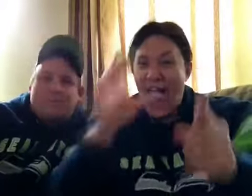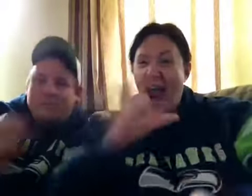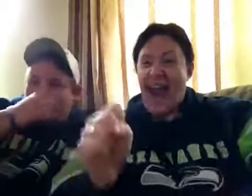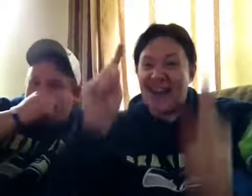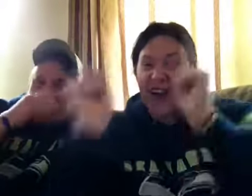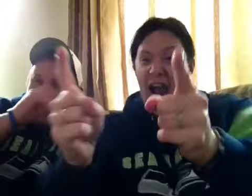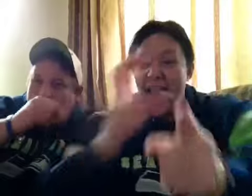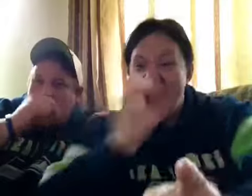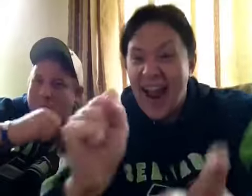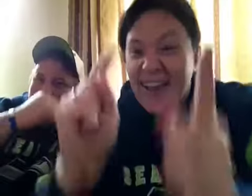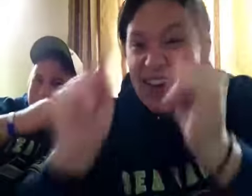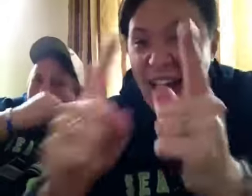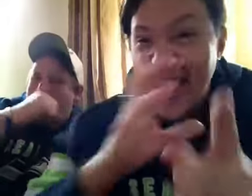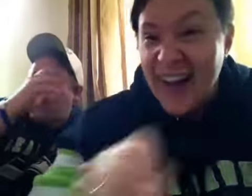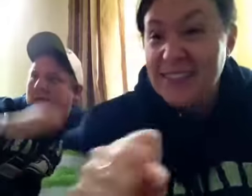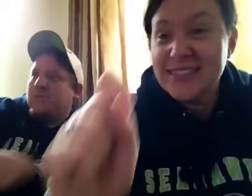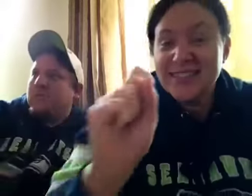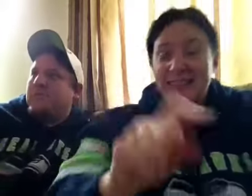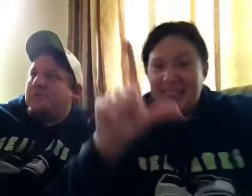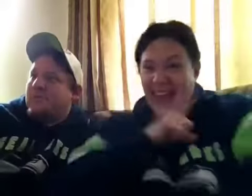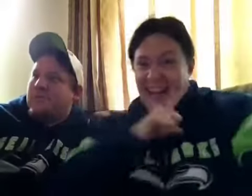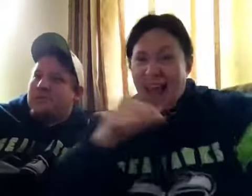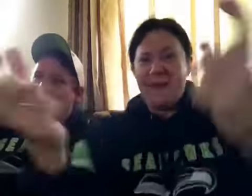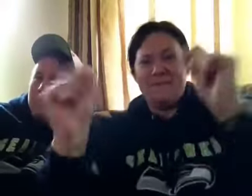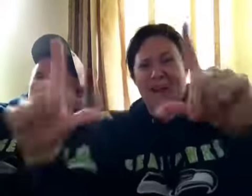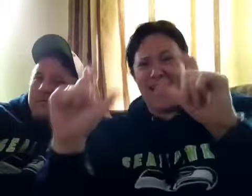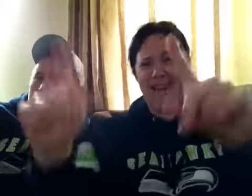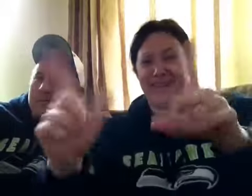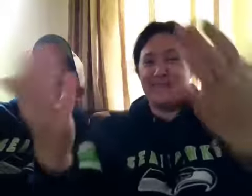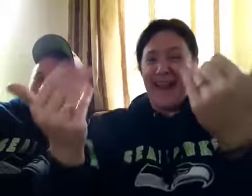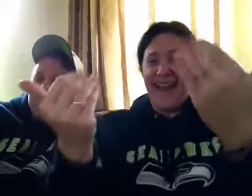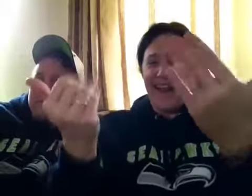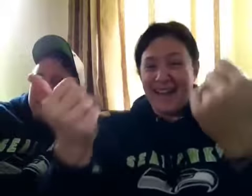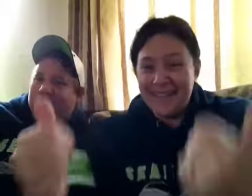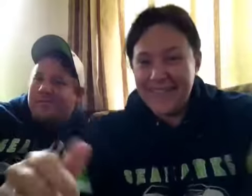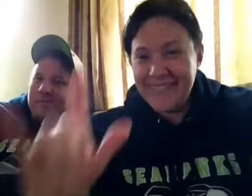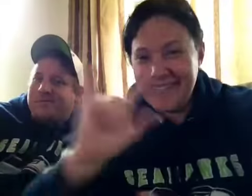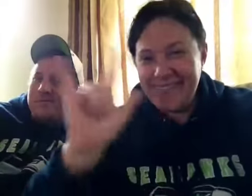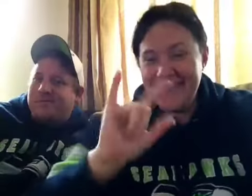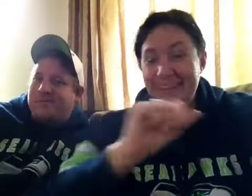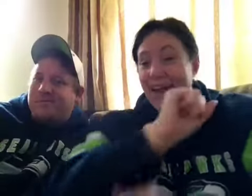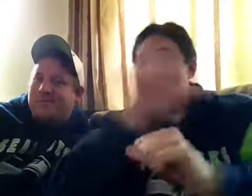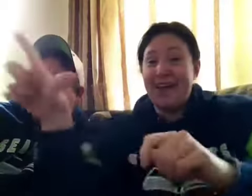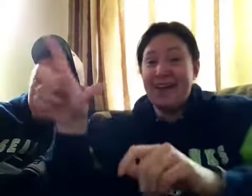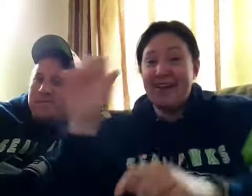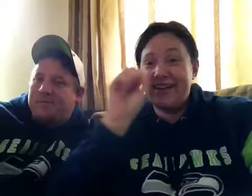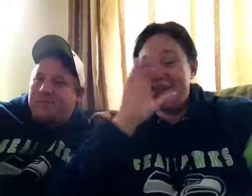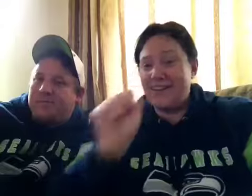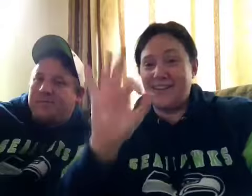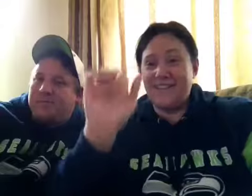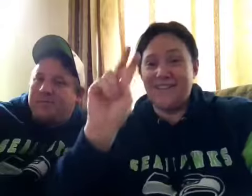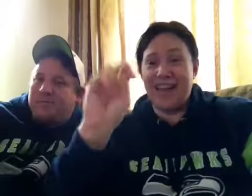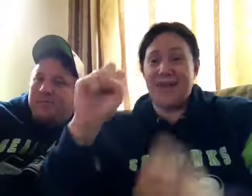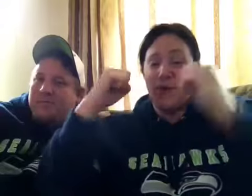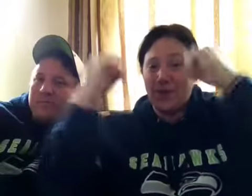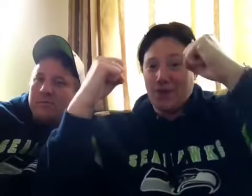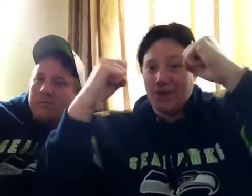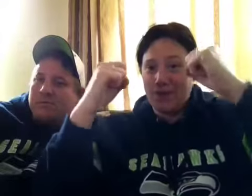There's a monkey. Mama? Yeah. Well, used to call her that for years when I was a kid,